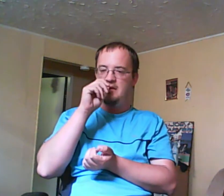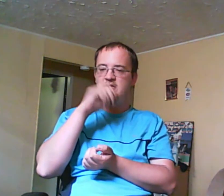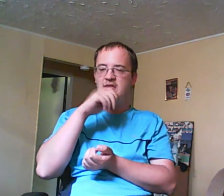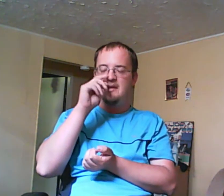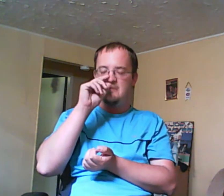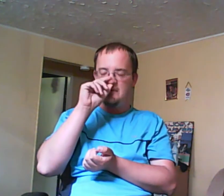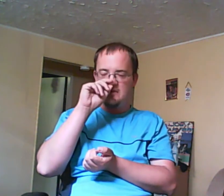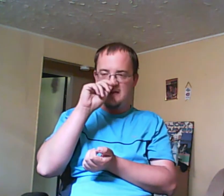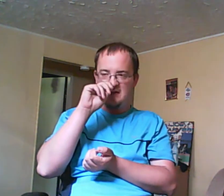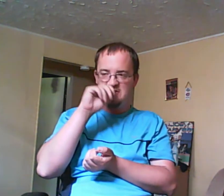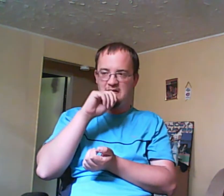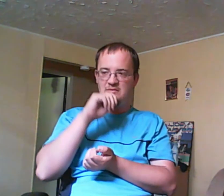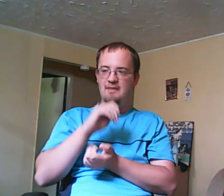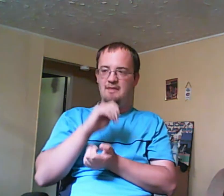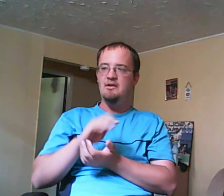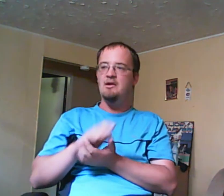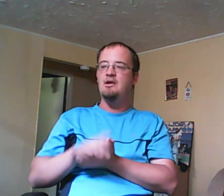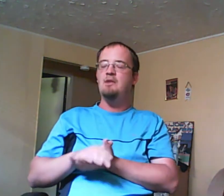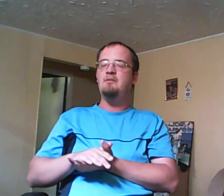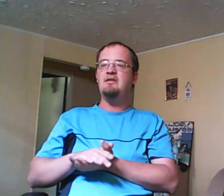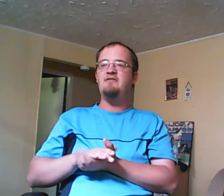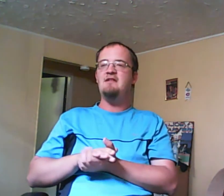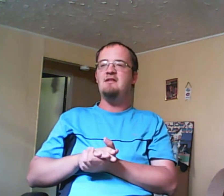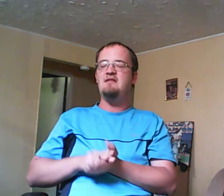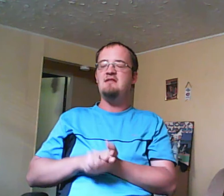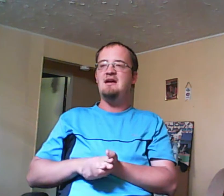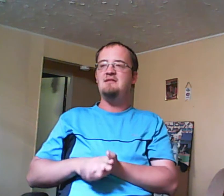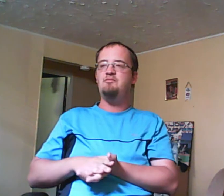happy with his dad cheating on his mom but then finds out that his dad broke off